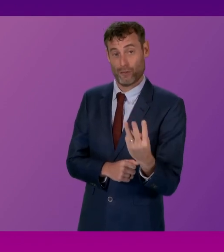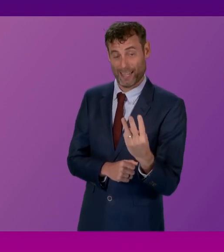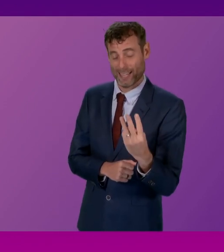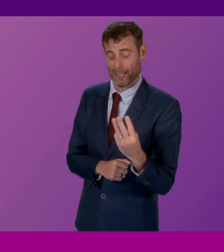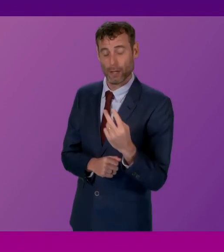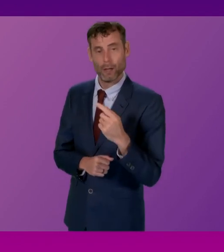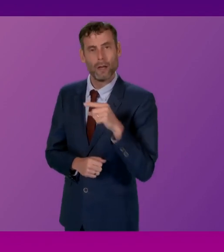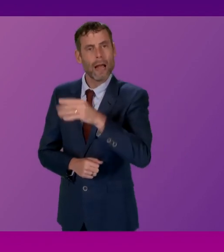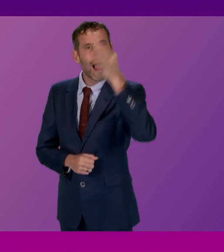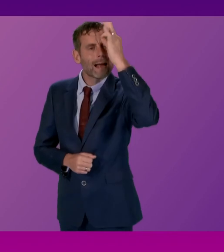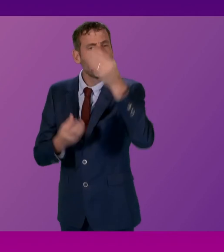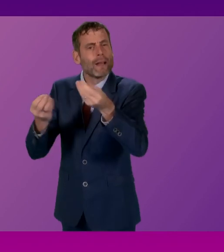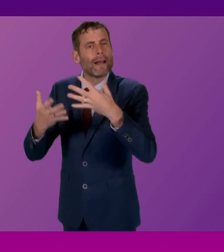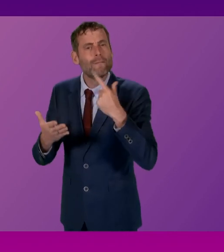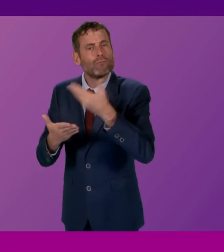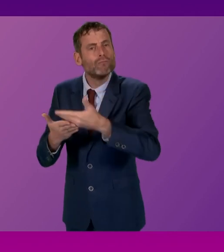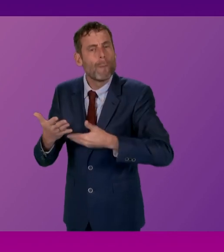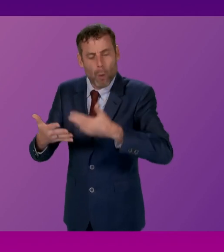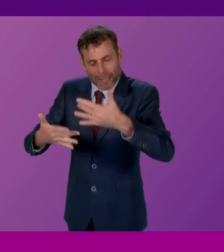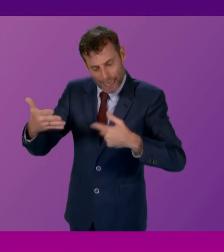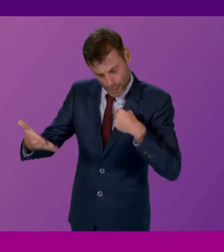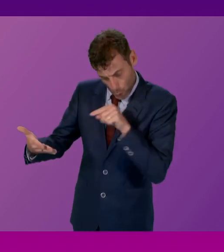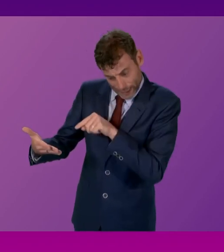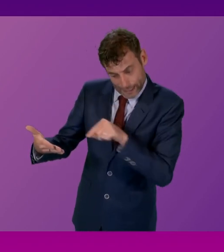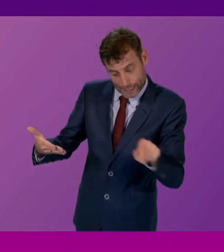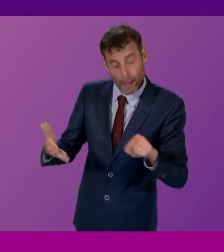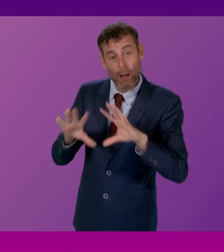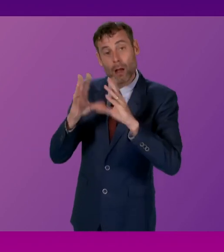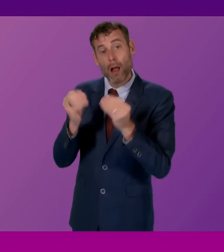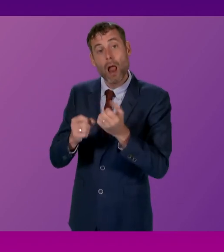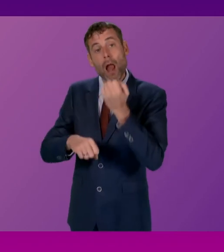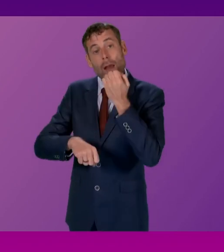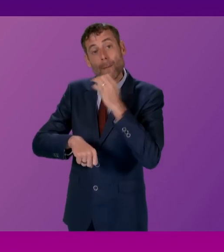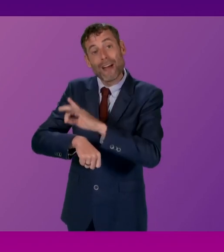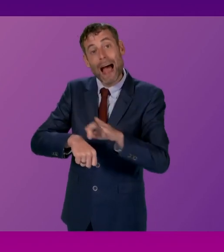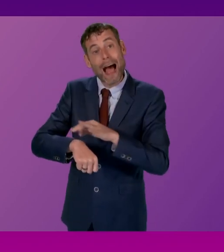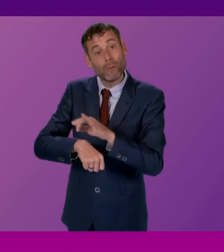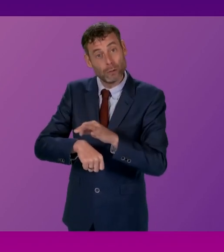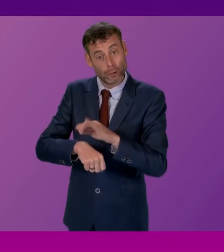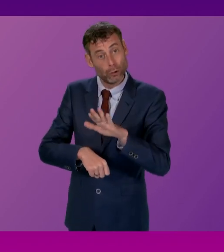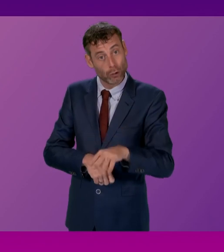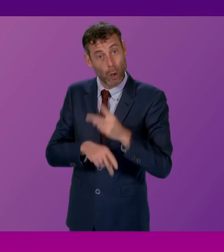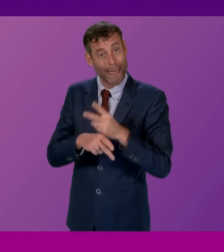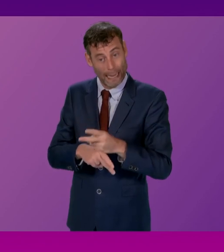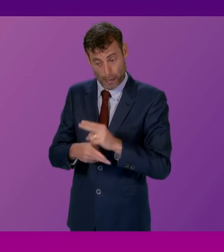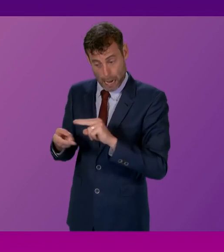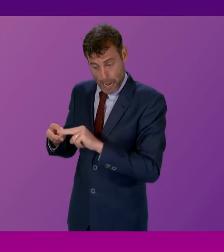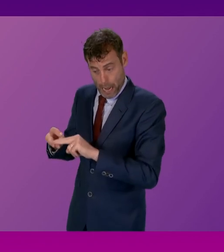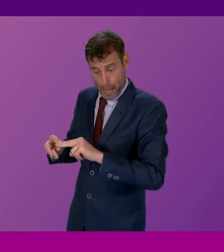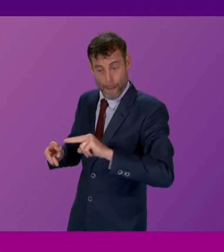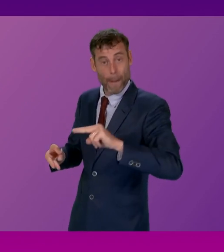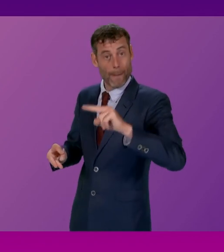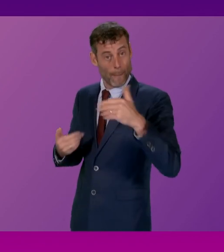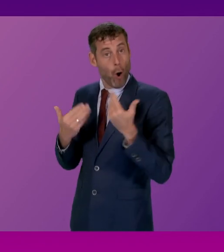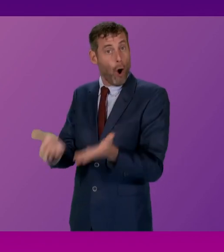from Council specifically, the number of hours that services offer has increased. But I do take the point that there are challenges